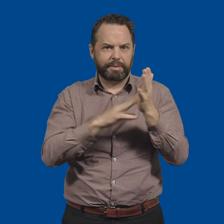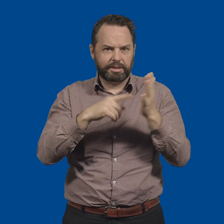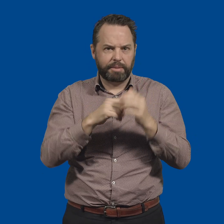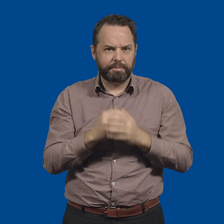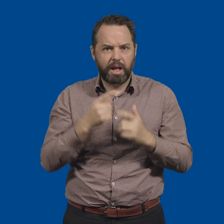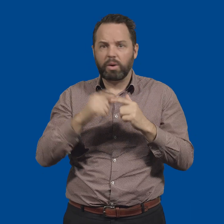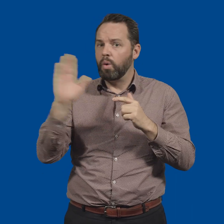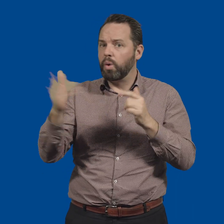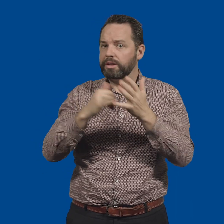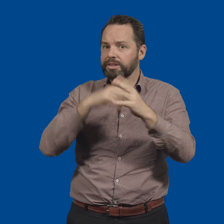Expression Australia.